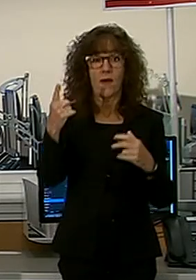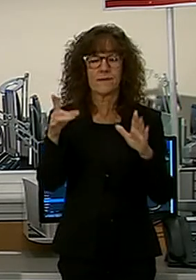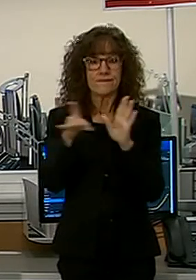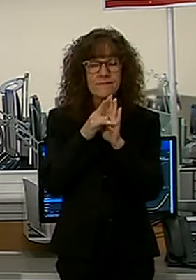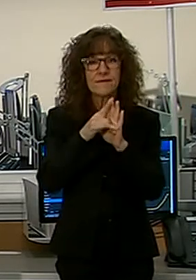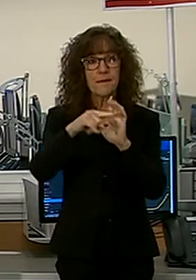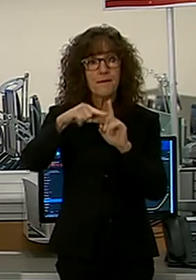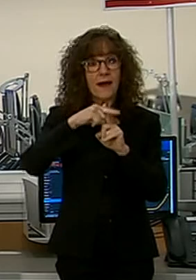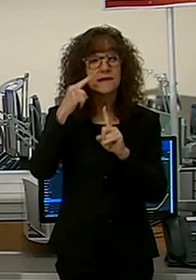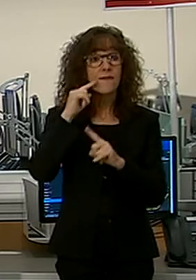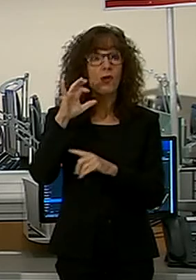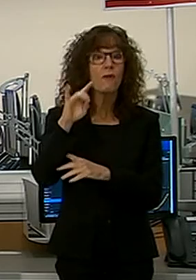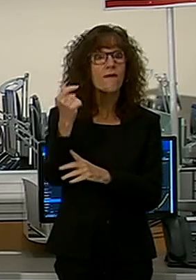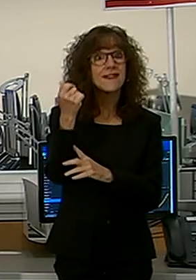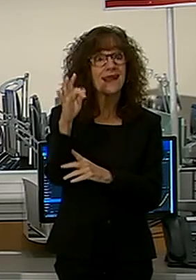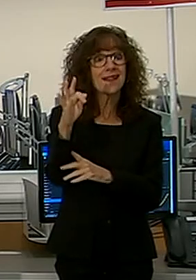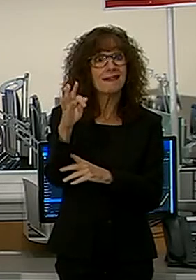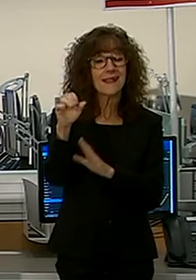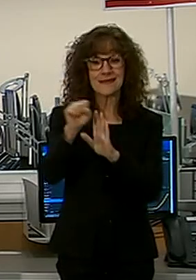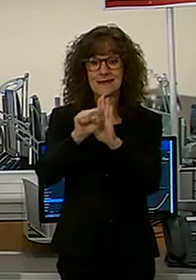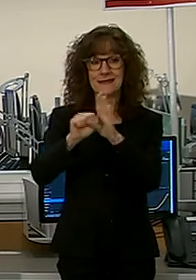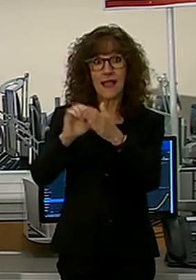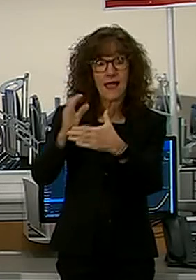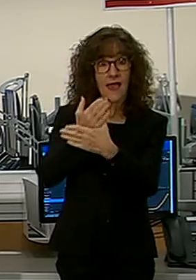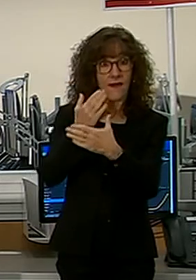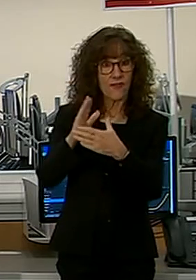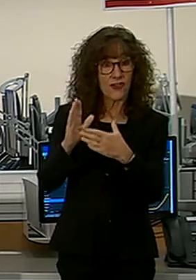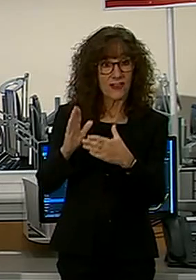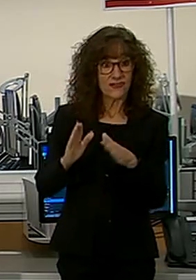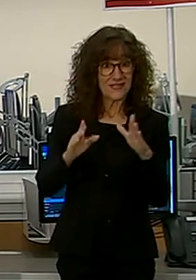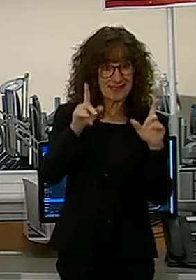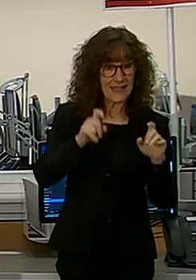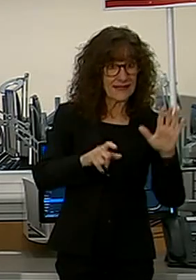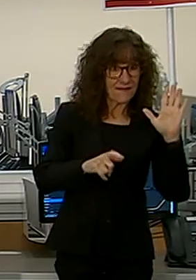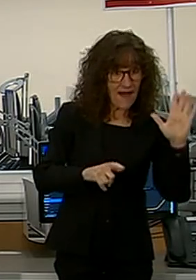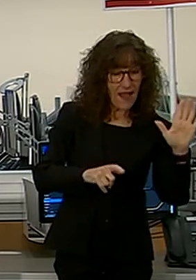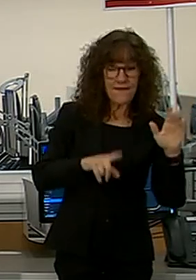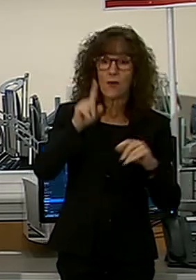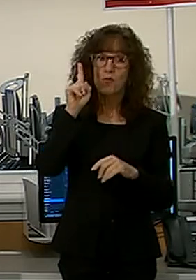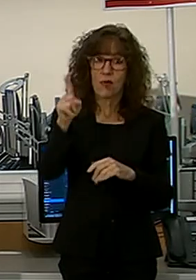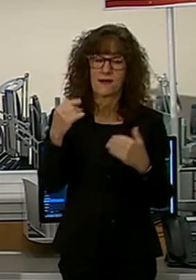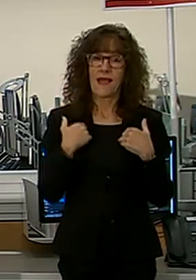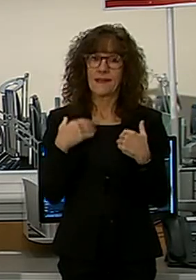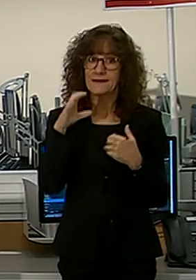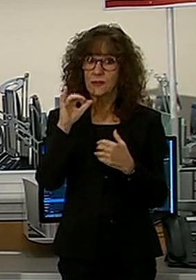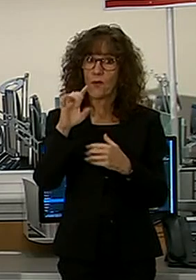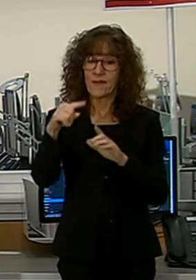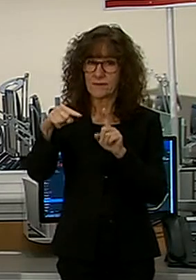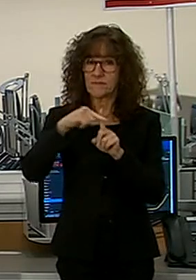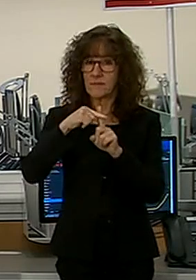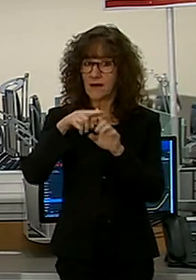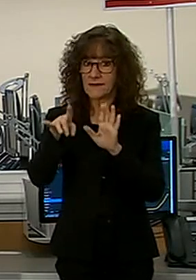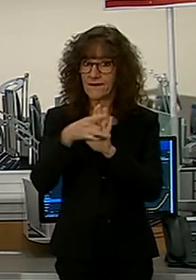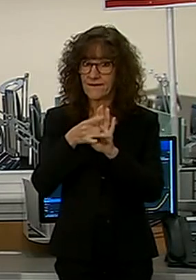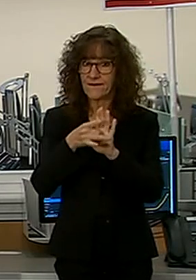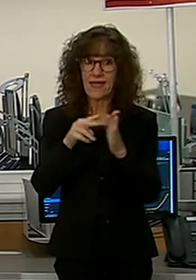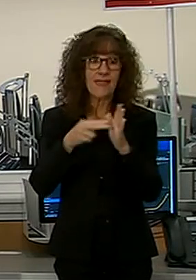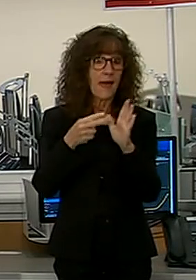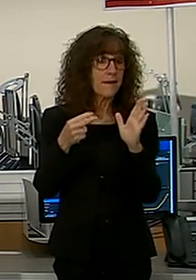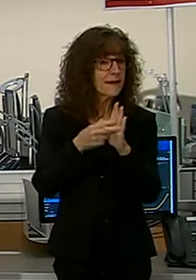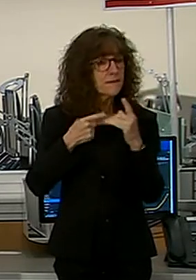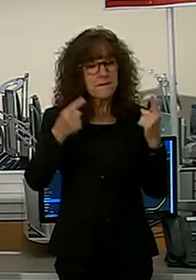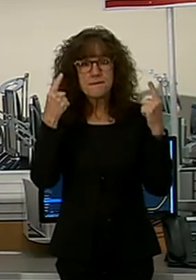COVID-19, while the state average is one in five. What that means for us is that we have been very